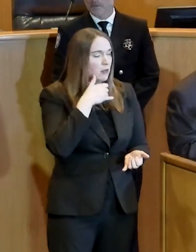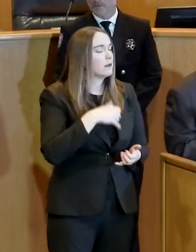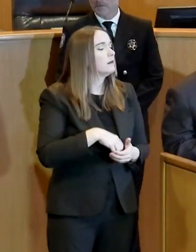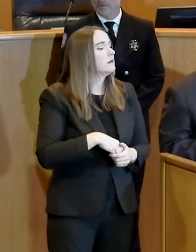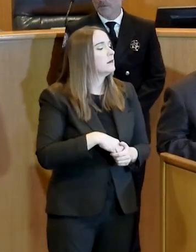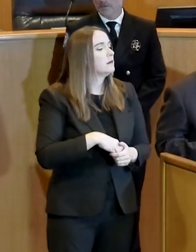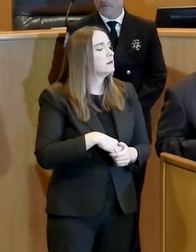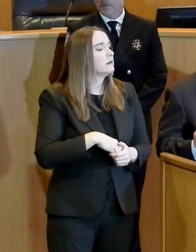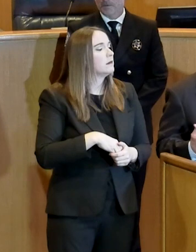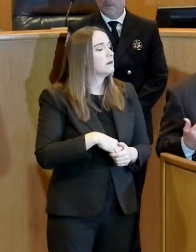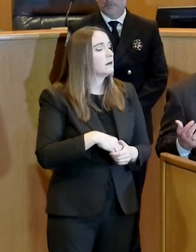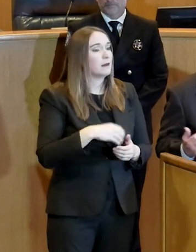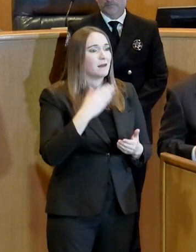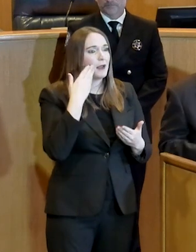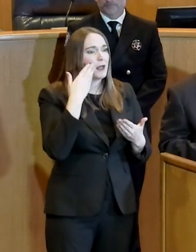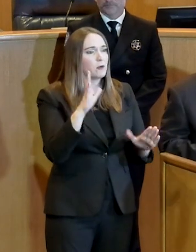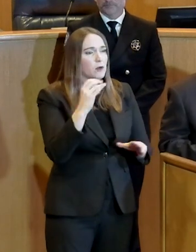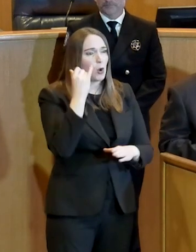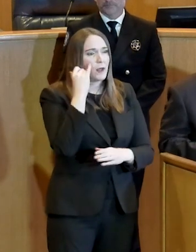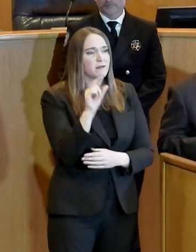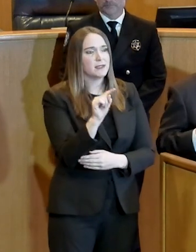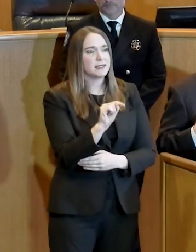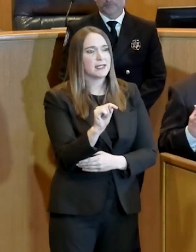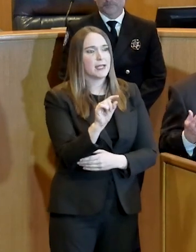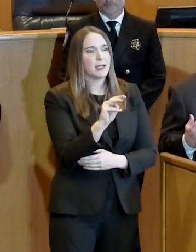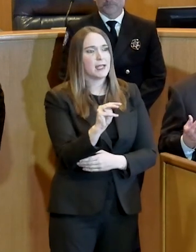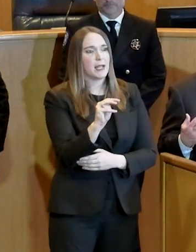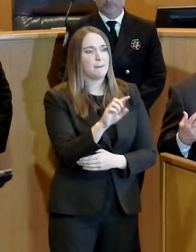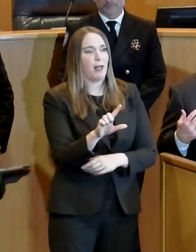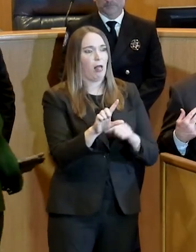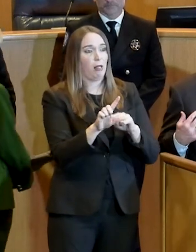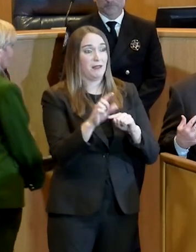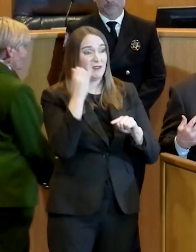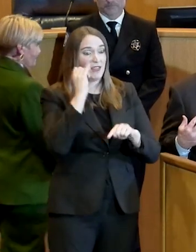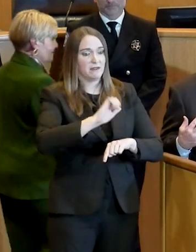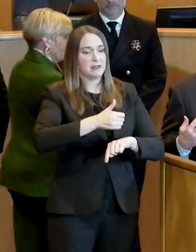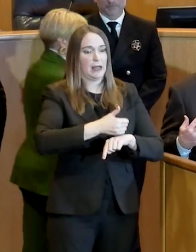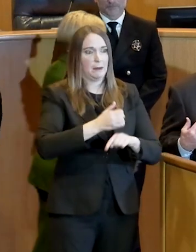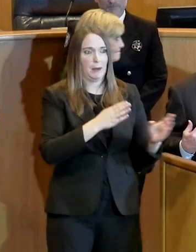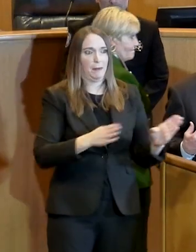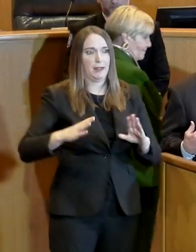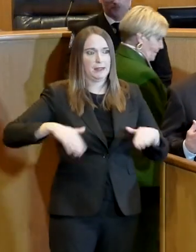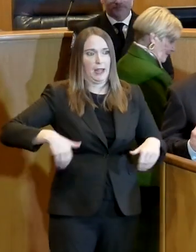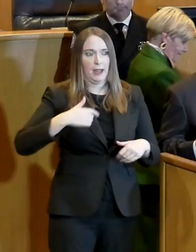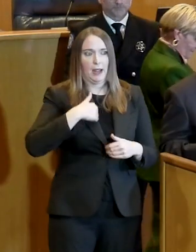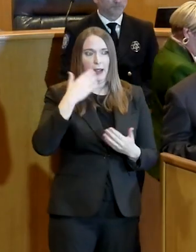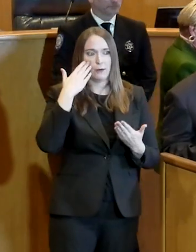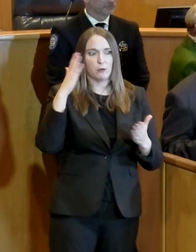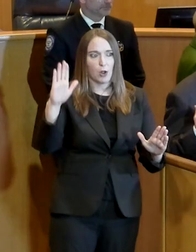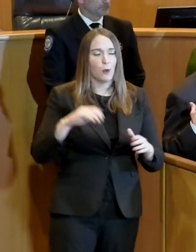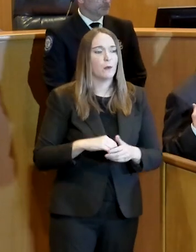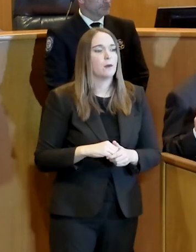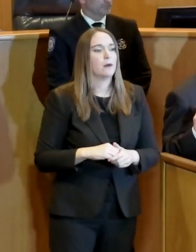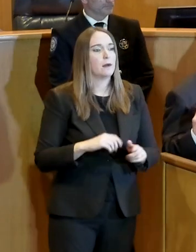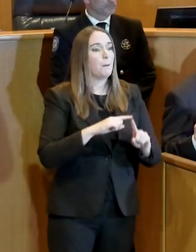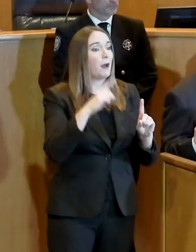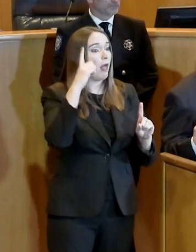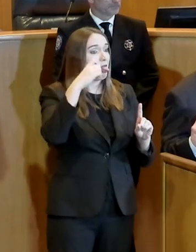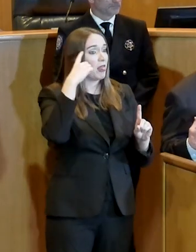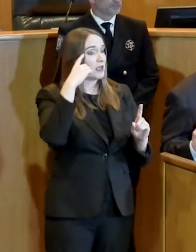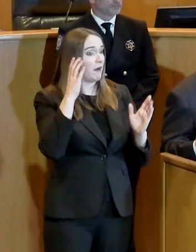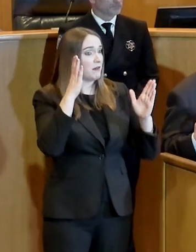set one up yet with TML and through that. What he's trying to do is gain information and suggestions and